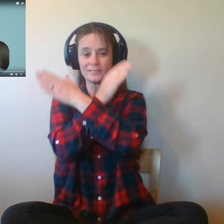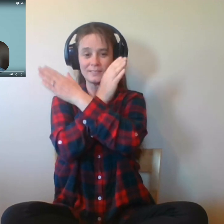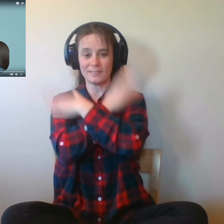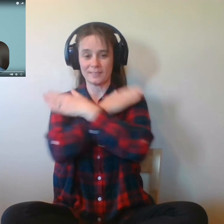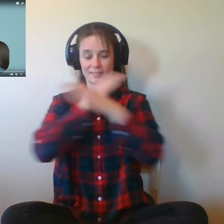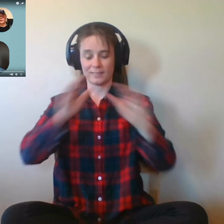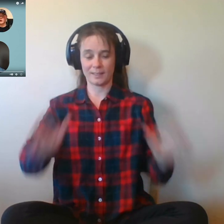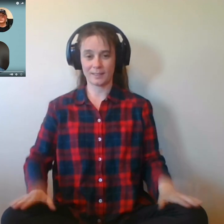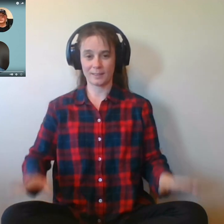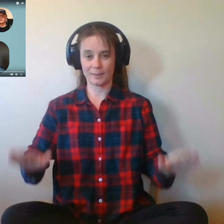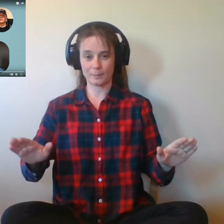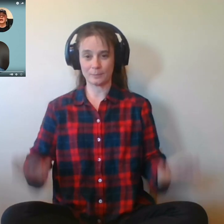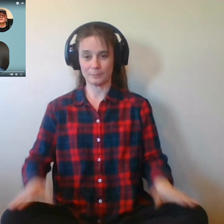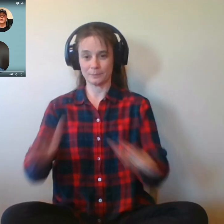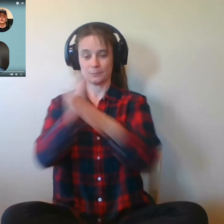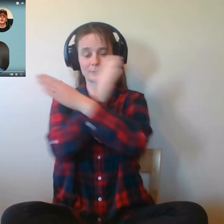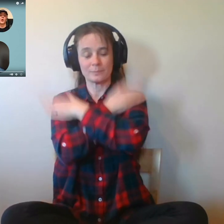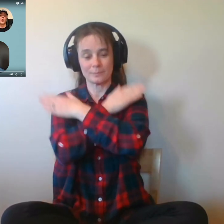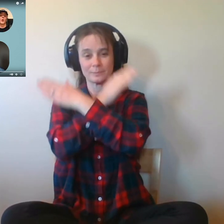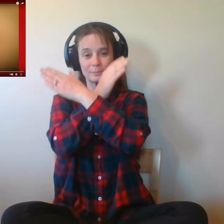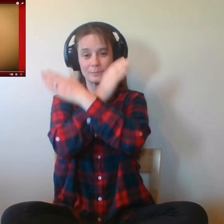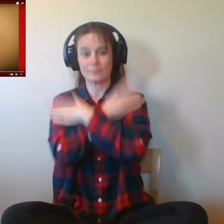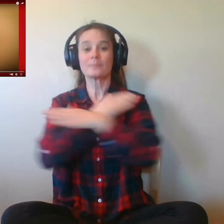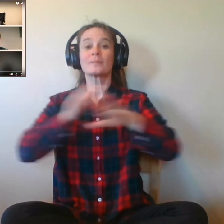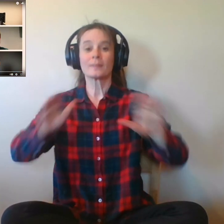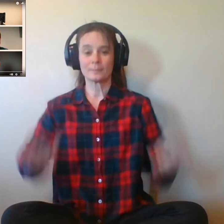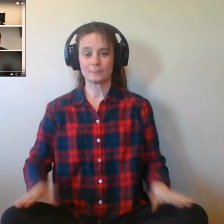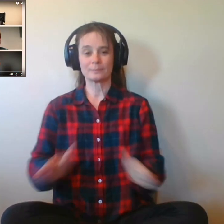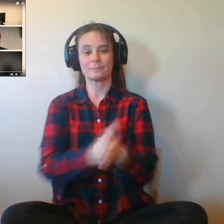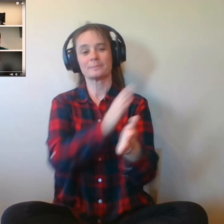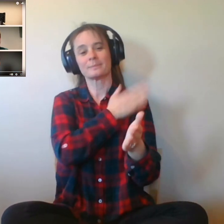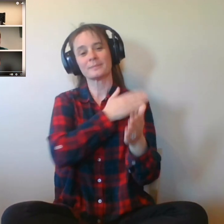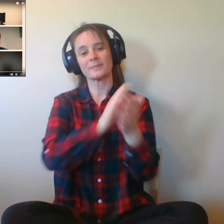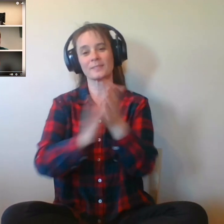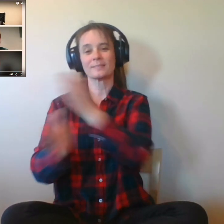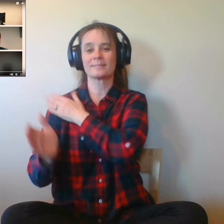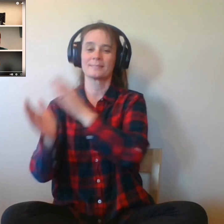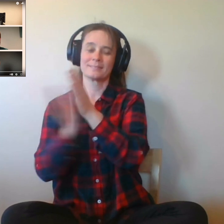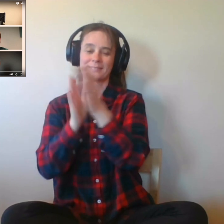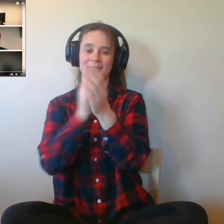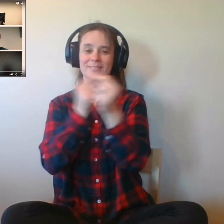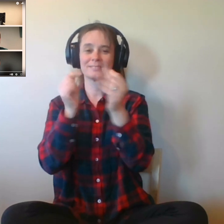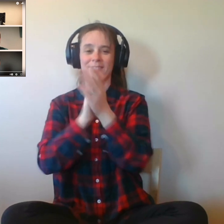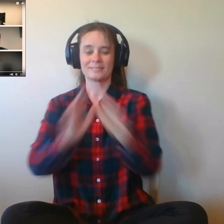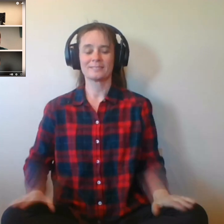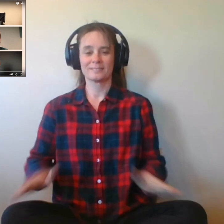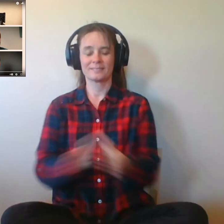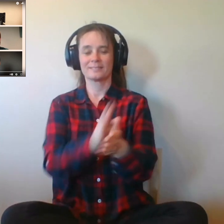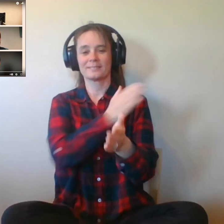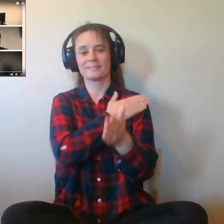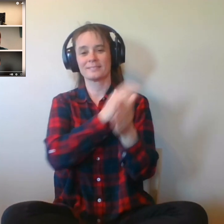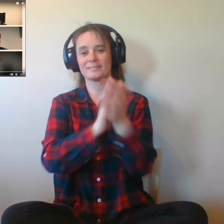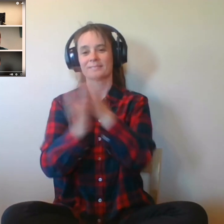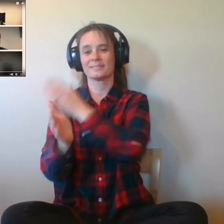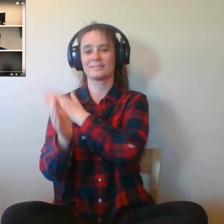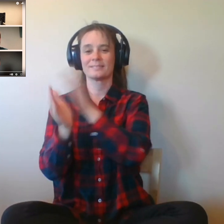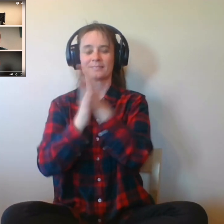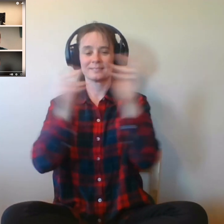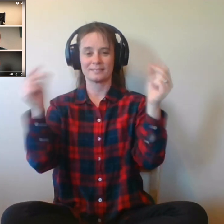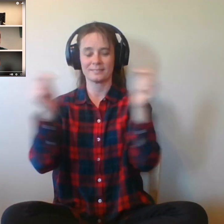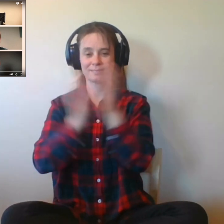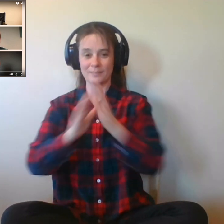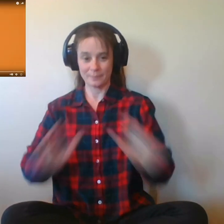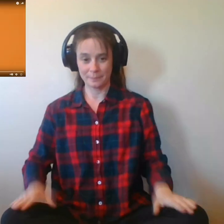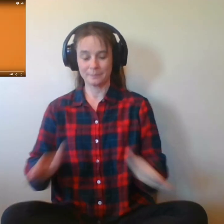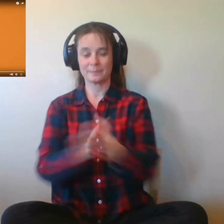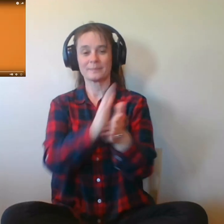harpooned and fought her, When she dived down low. Soon may the well and land come, To bring us sugar and tea